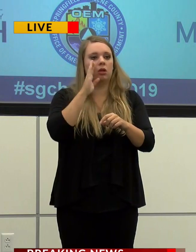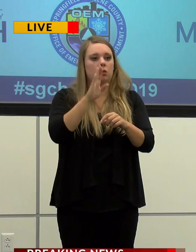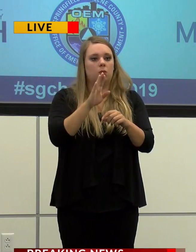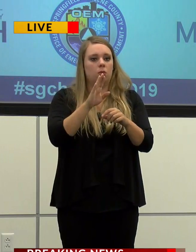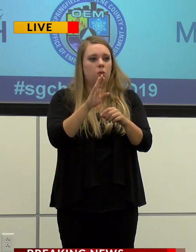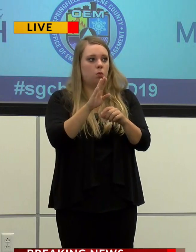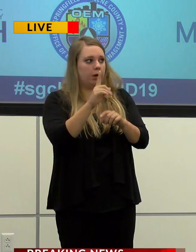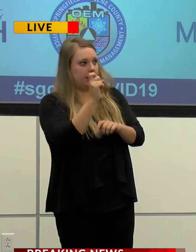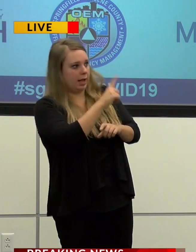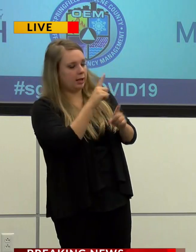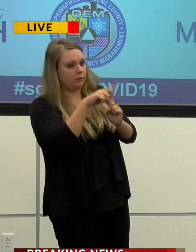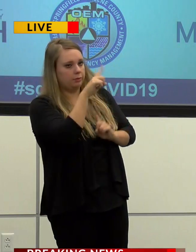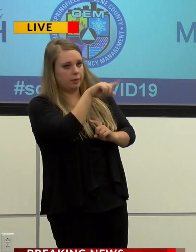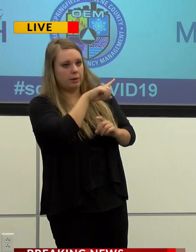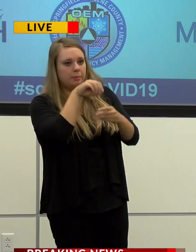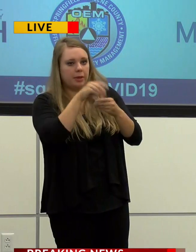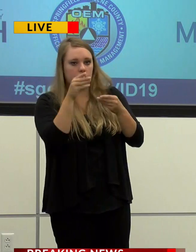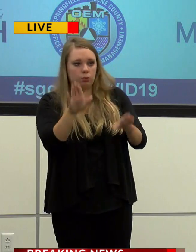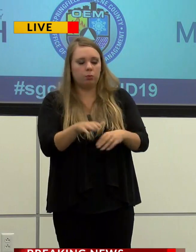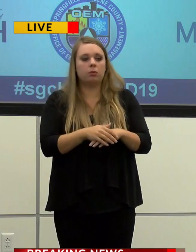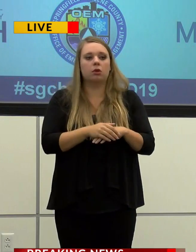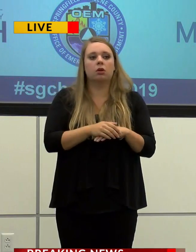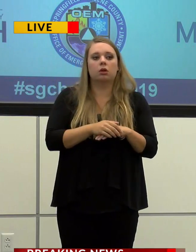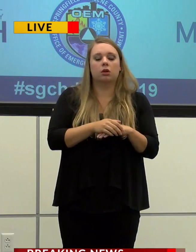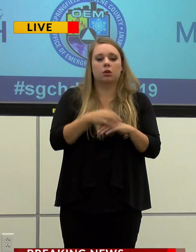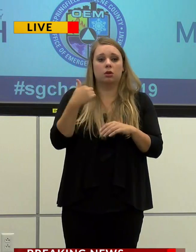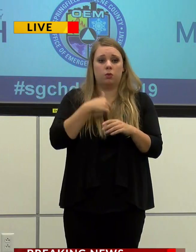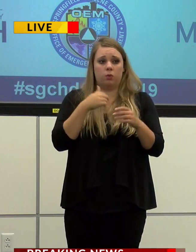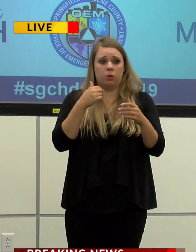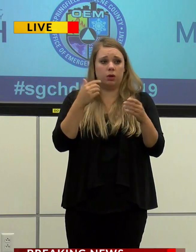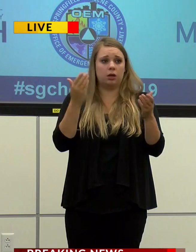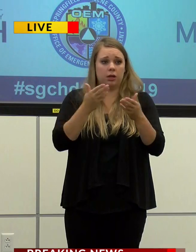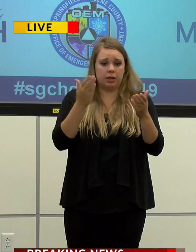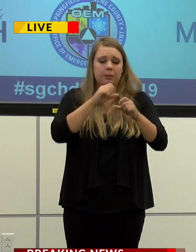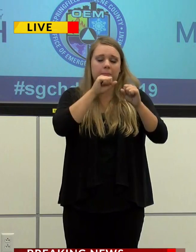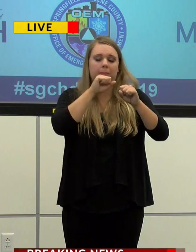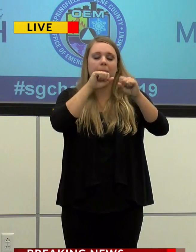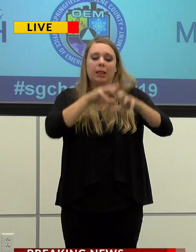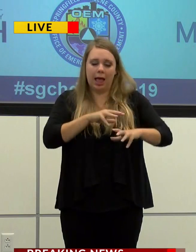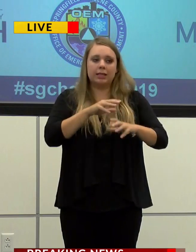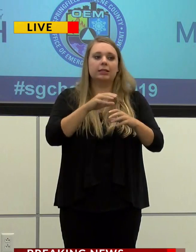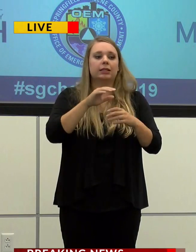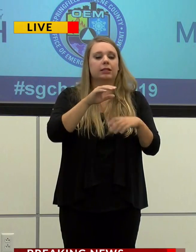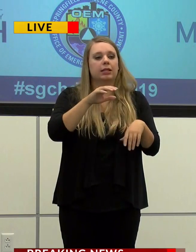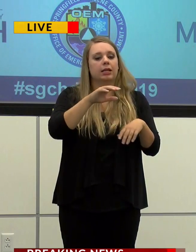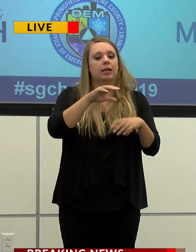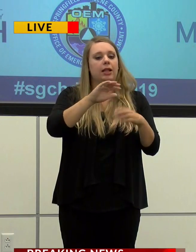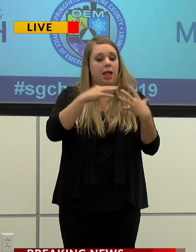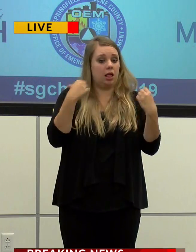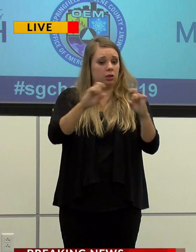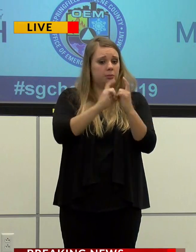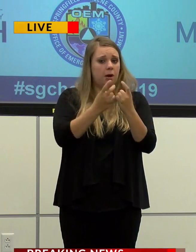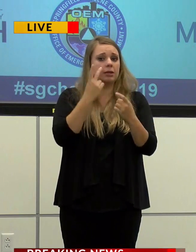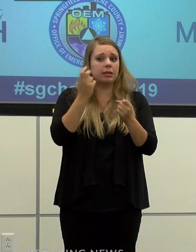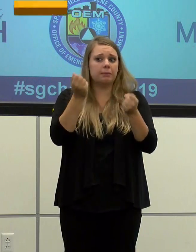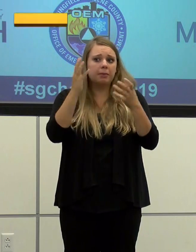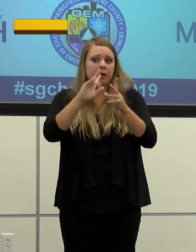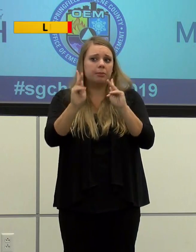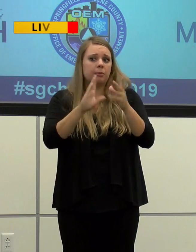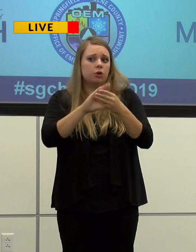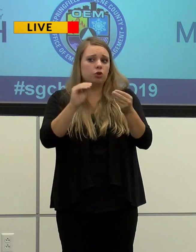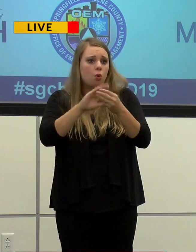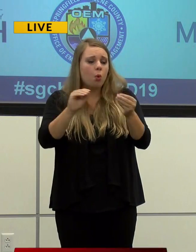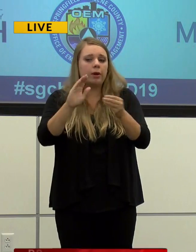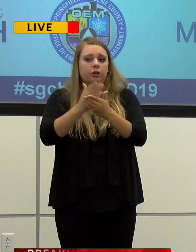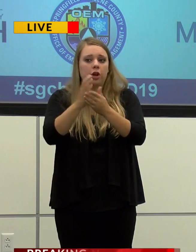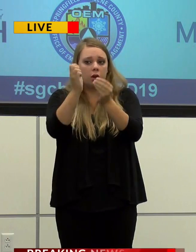subject matter experts in the room. We are blessed here at the city and the health department to hear from a lot of people in the community who are sharing their stories.